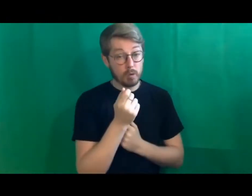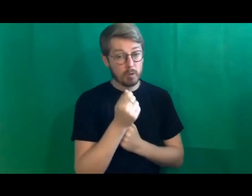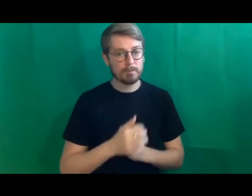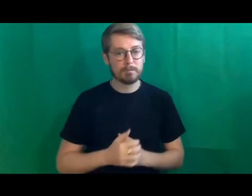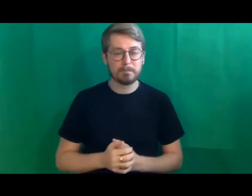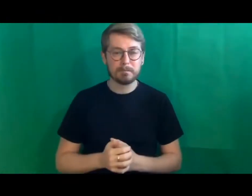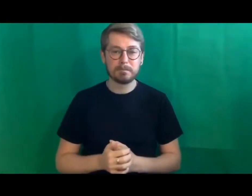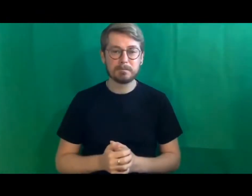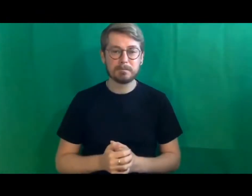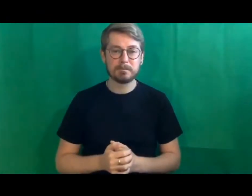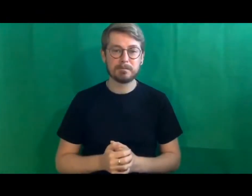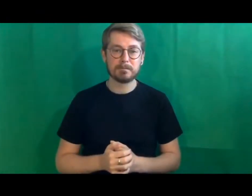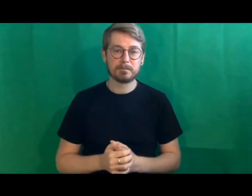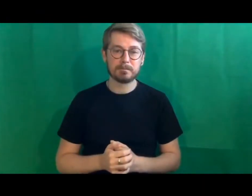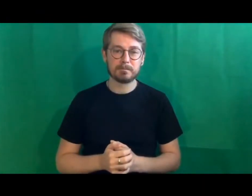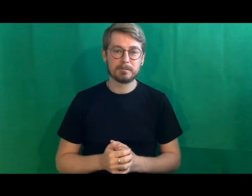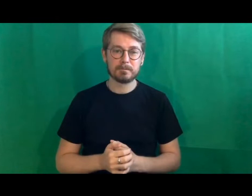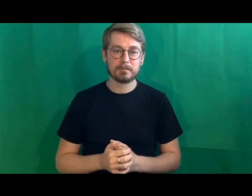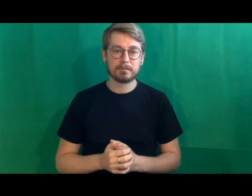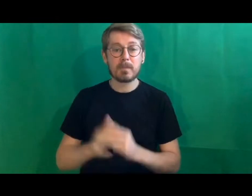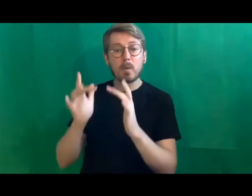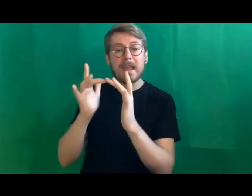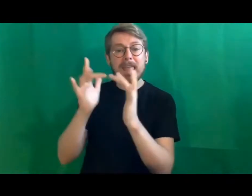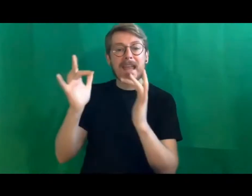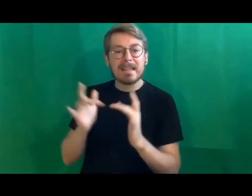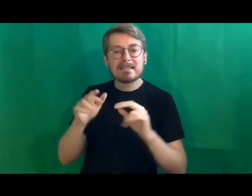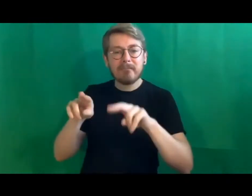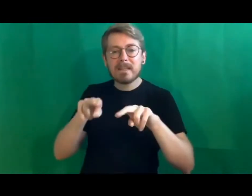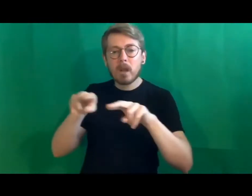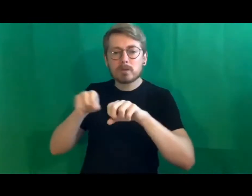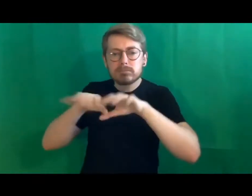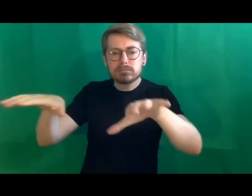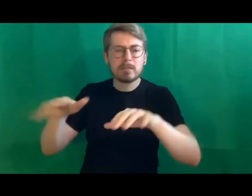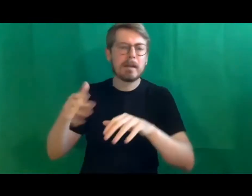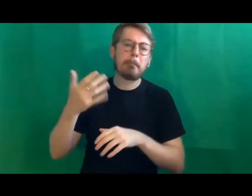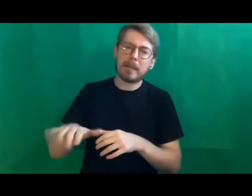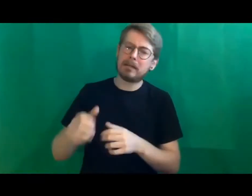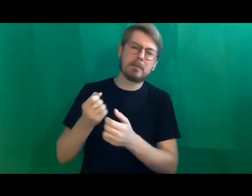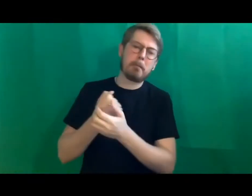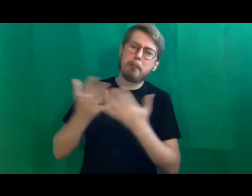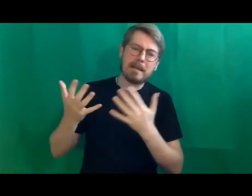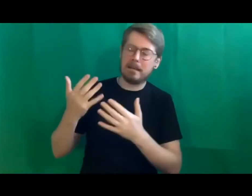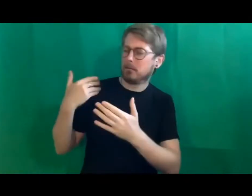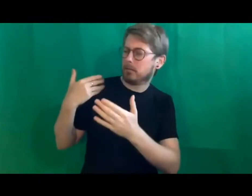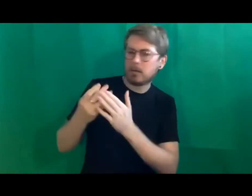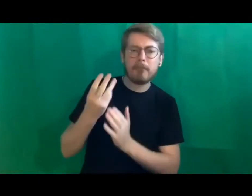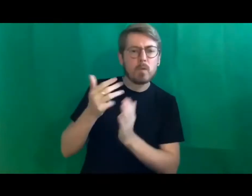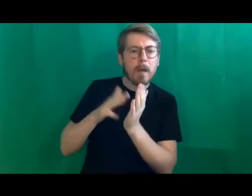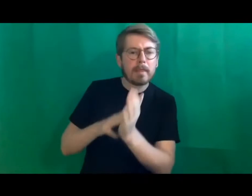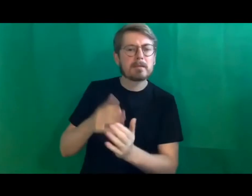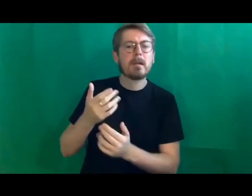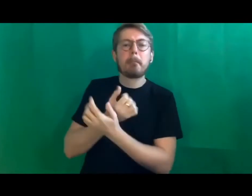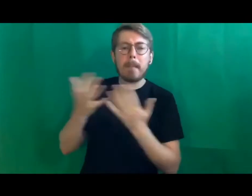The truth is that you know with the webinars there've been countless webinars over the last few months and people do say the right things in them,